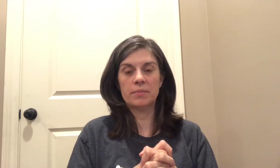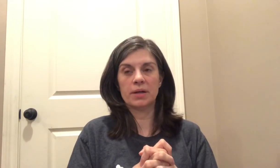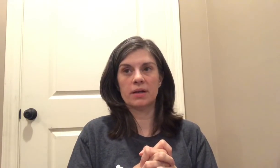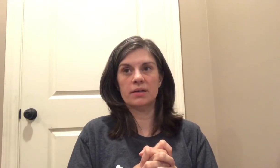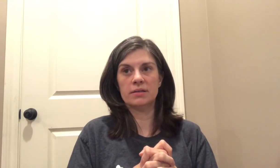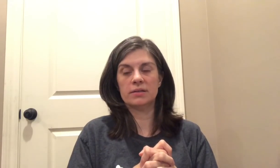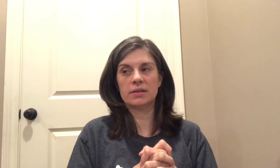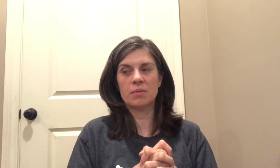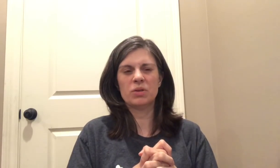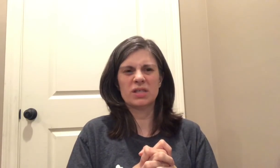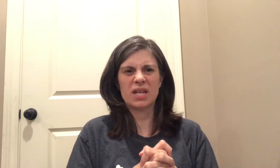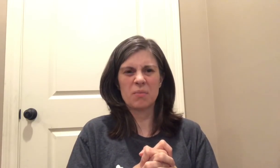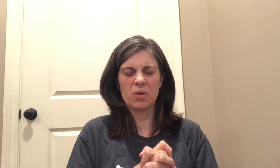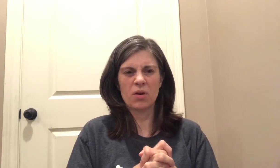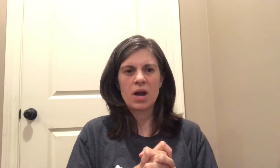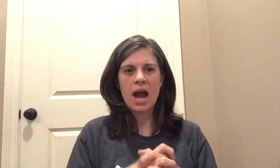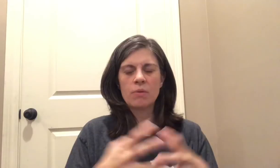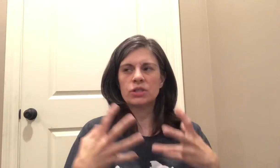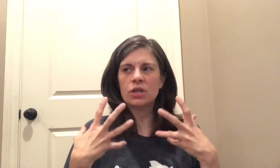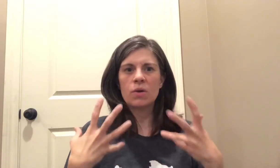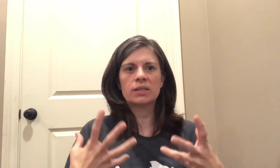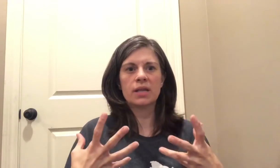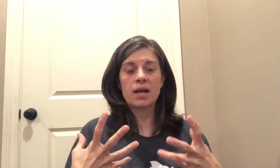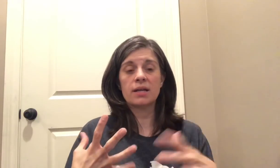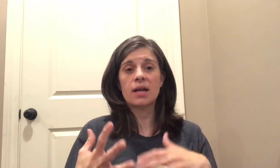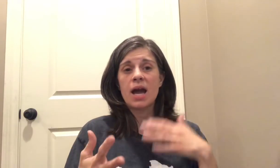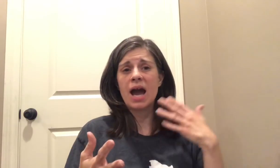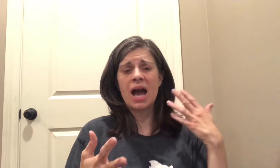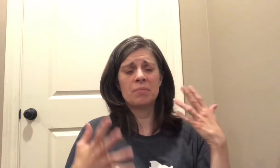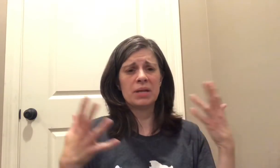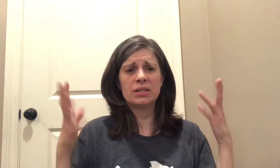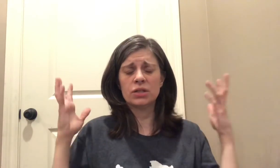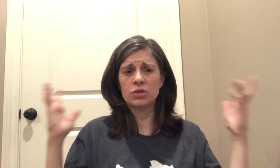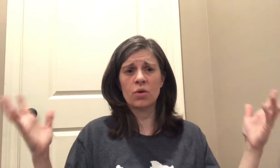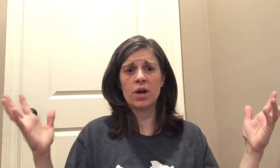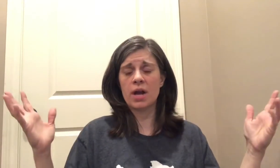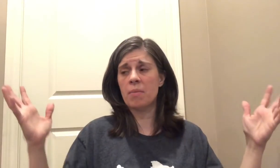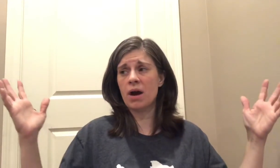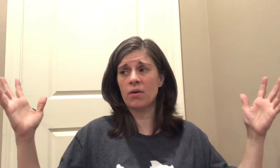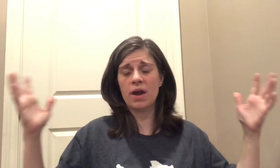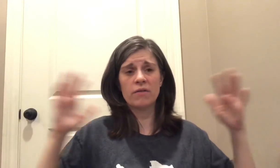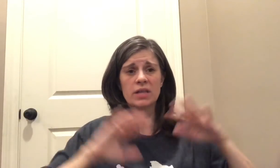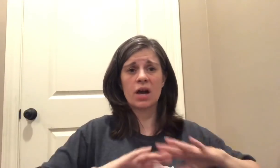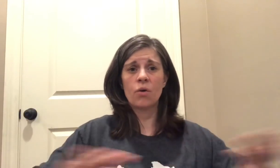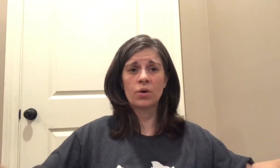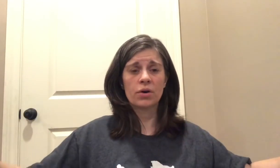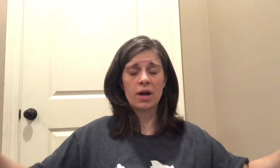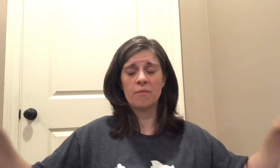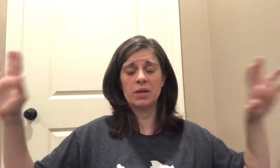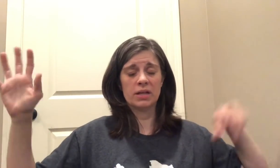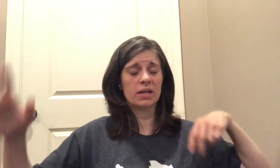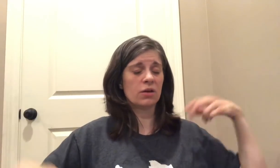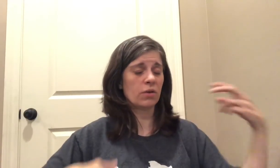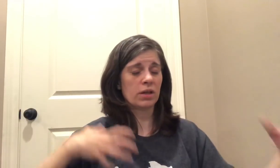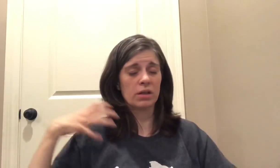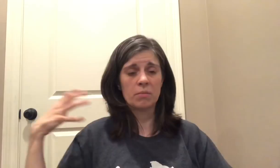because it puts a damper I was so excited I had peace and joy about everything I ordered I've been getting curriculum